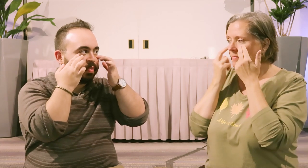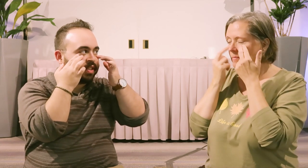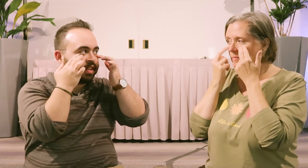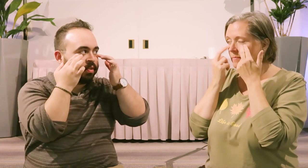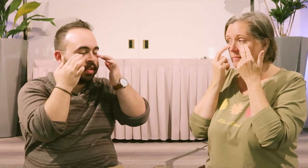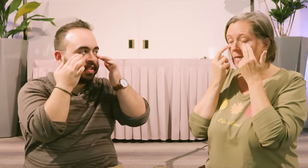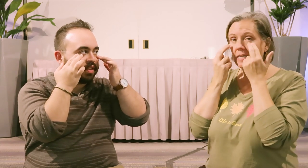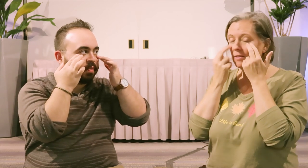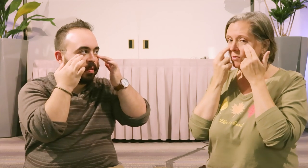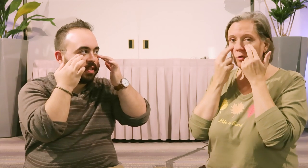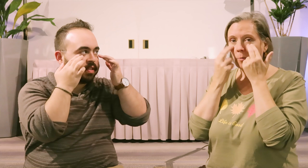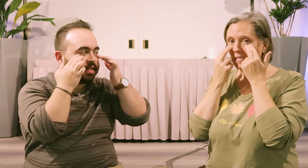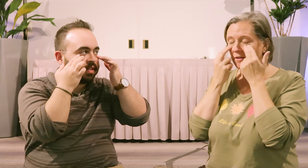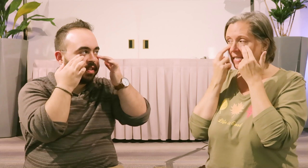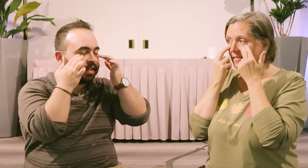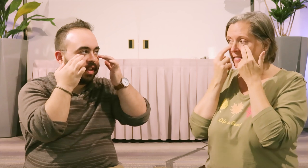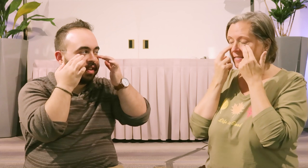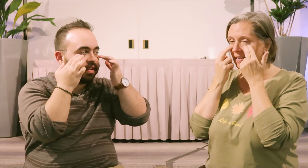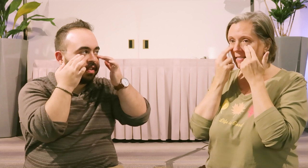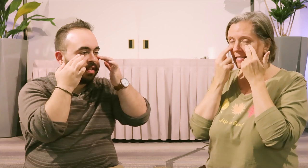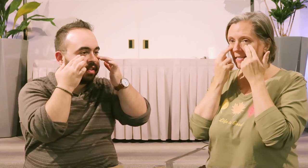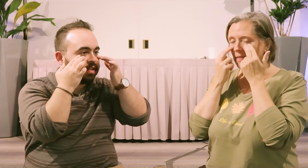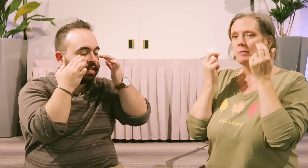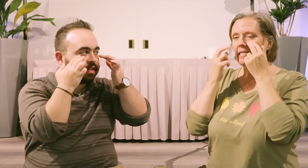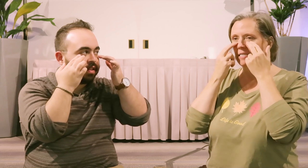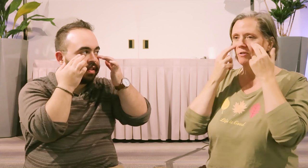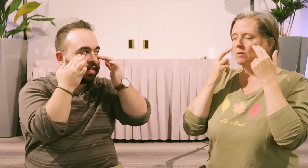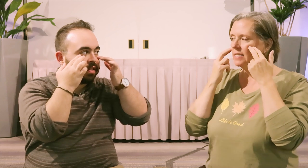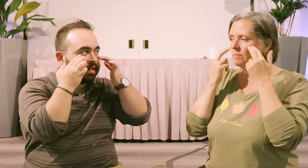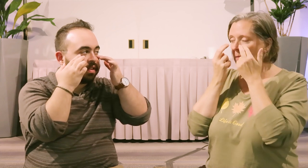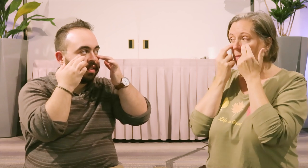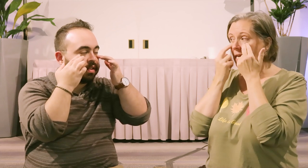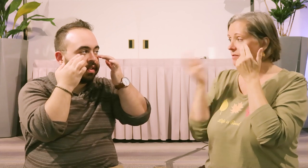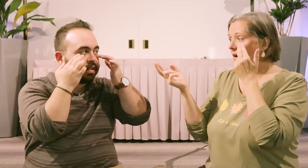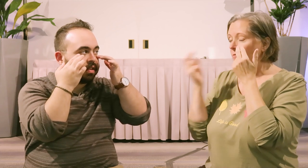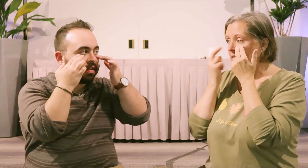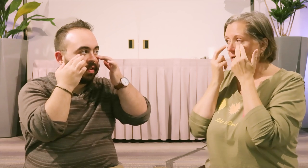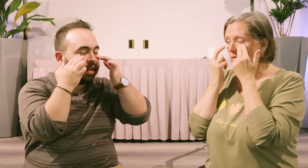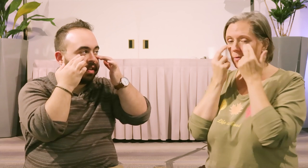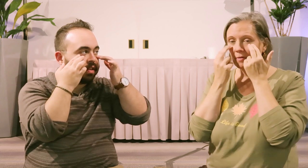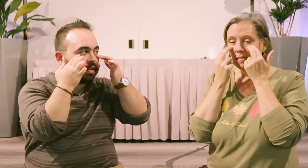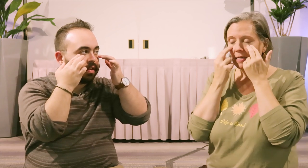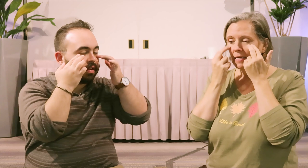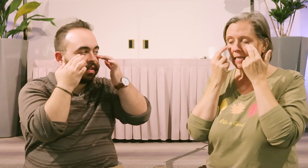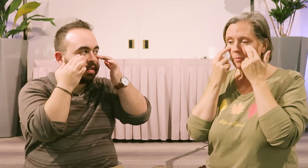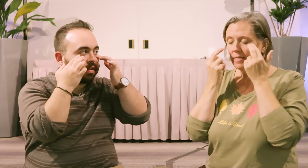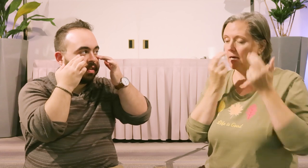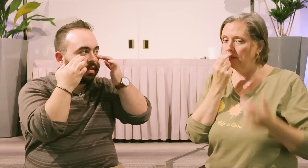a place that you would touch on purpose. Normally don't. Yeah. Yeah. Yeah. And this one I tend to drift away sometimes but yeah you've got it right there under the bone. Next point is under